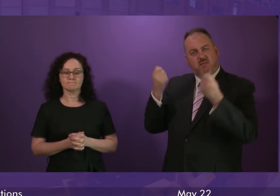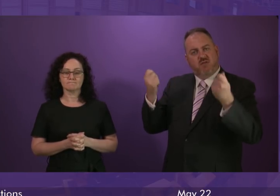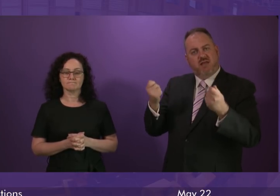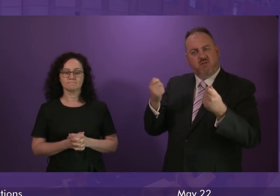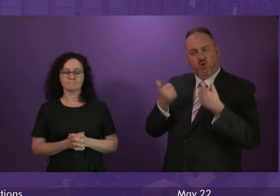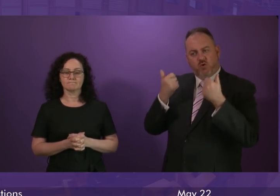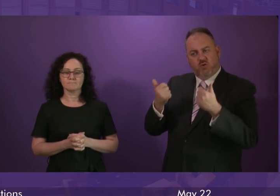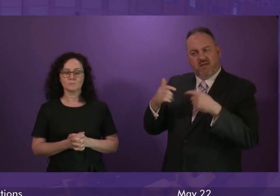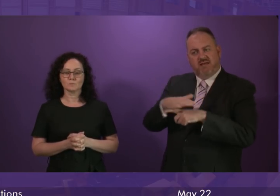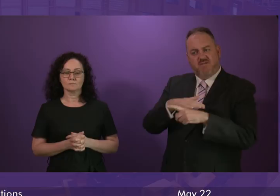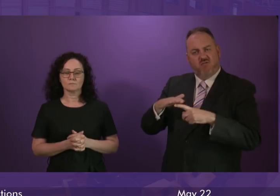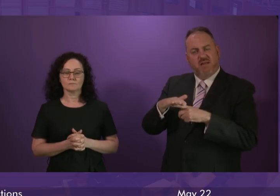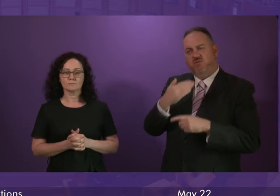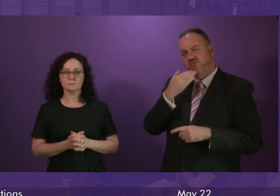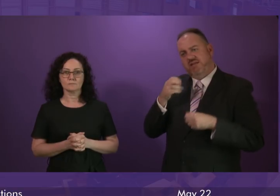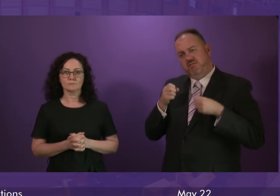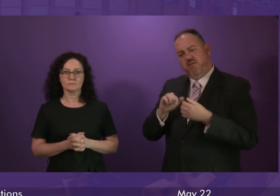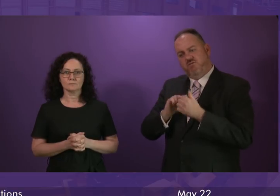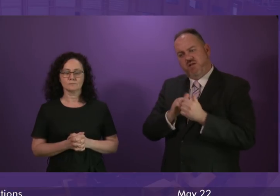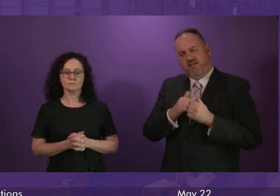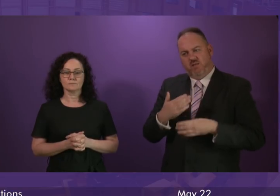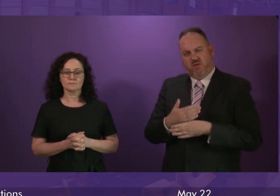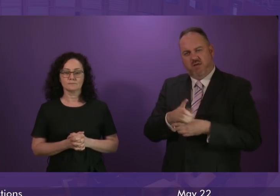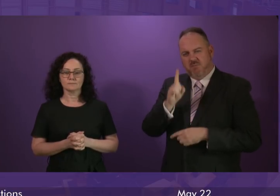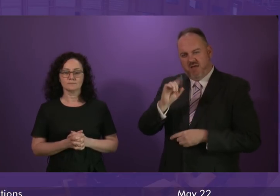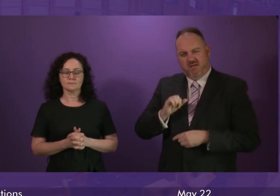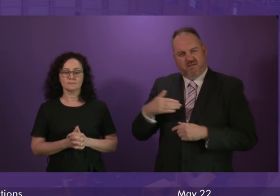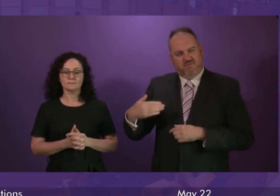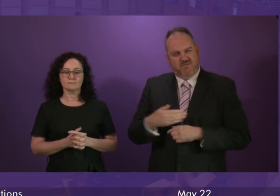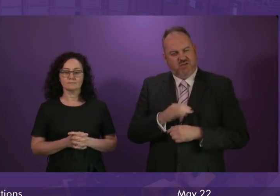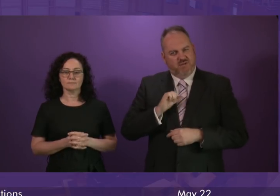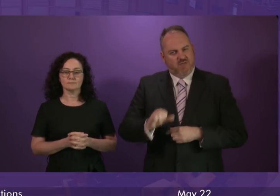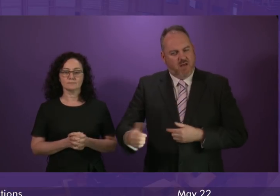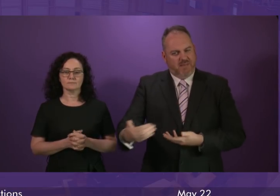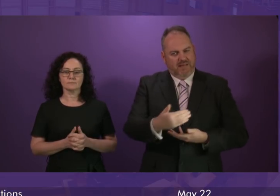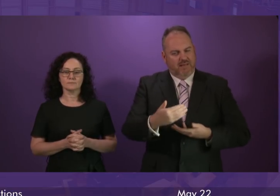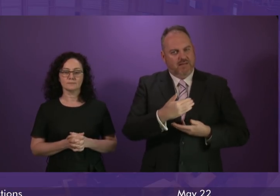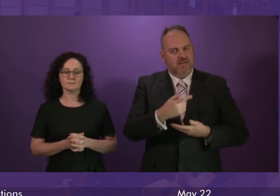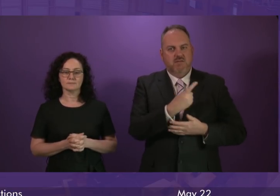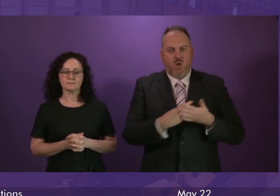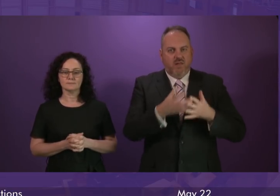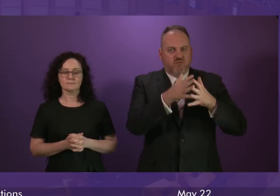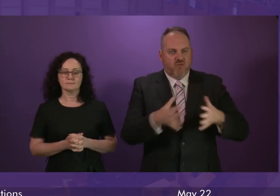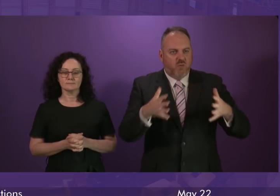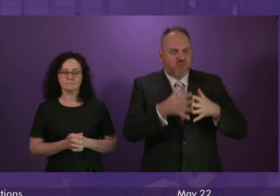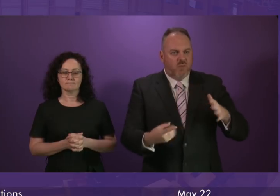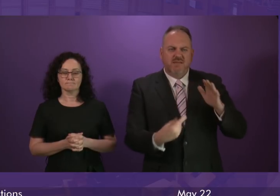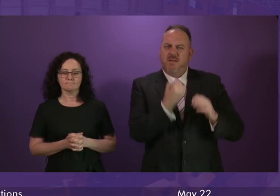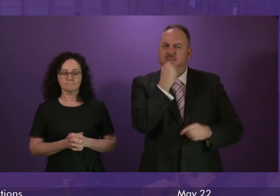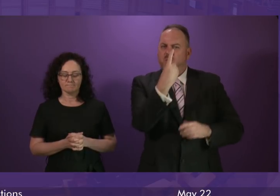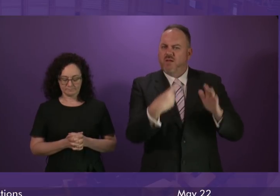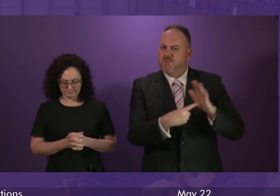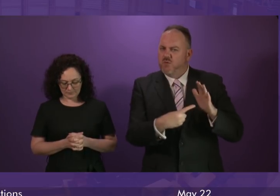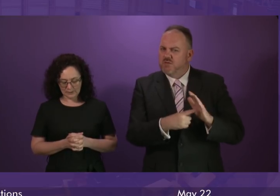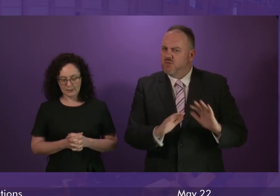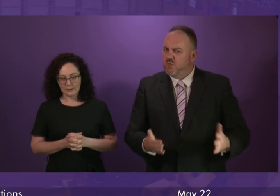industry? When it comes to fish farming, First Minister, is it growth at any cost? First